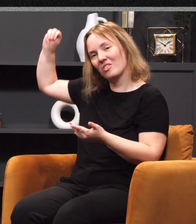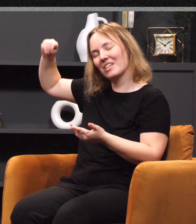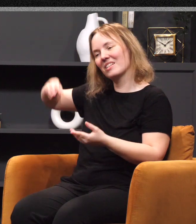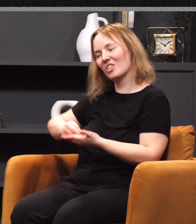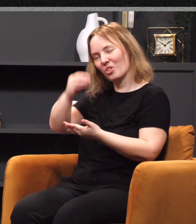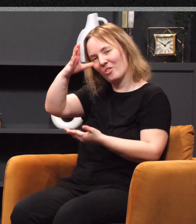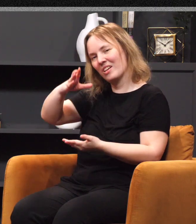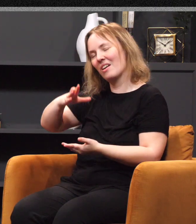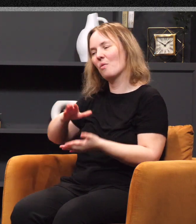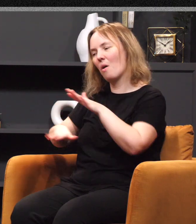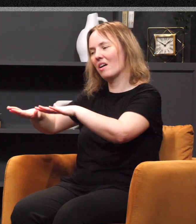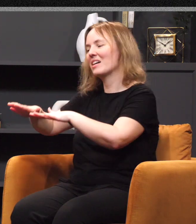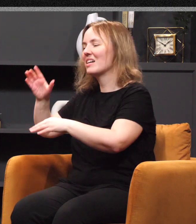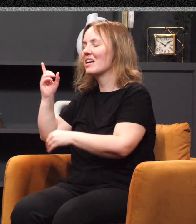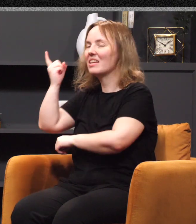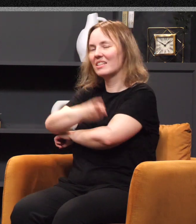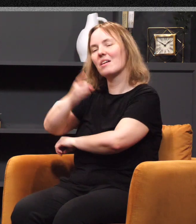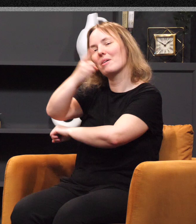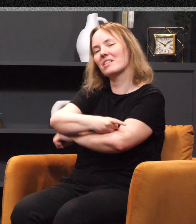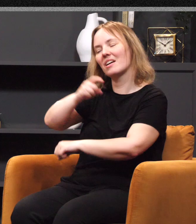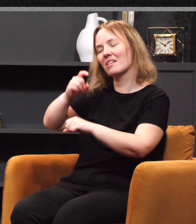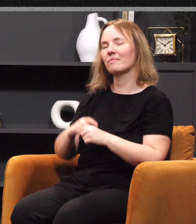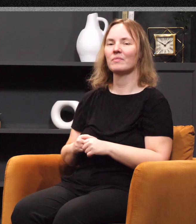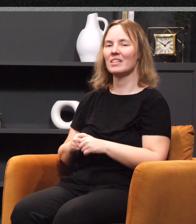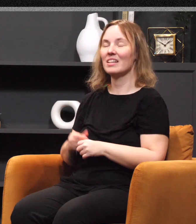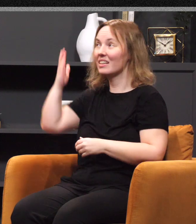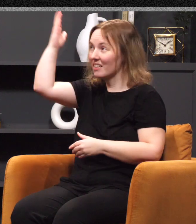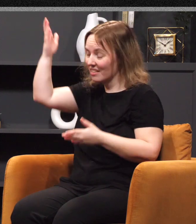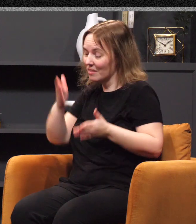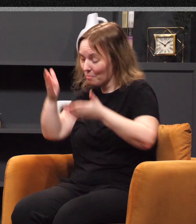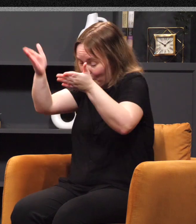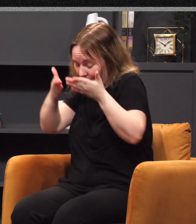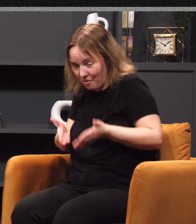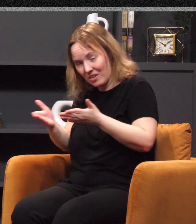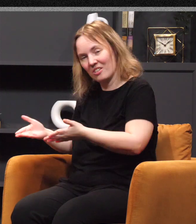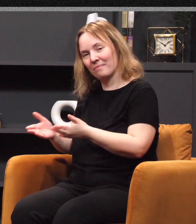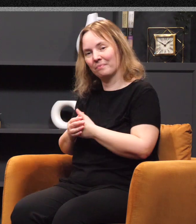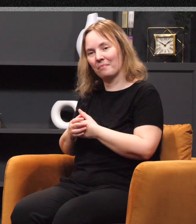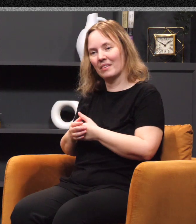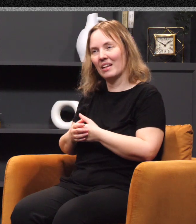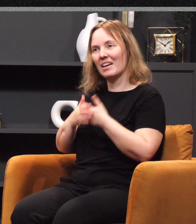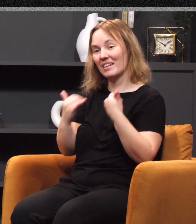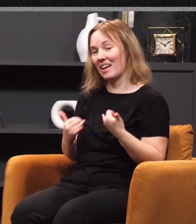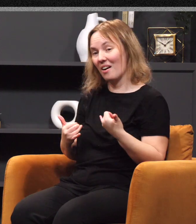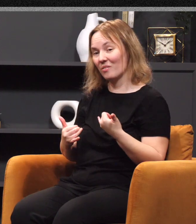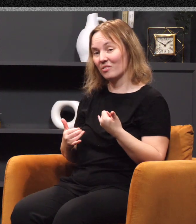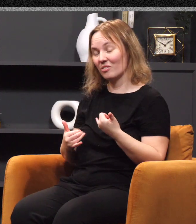walk day by day, season by season, each provision. And as I grow, then the Lord says, okay, now you're ready to begin to understand this concept and grow in that.